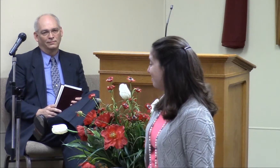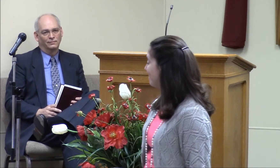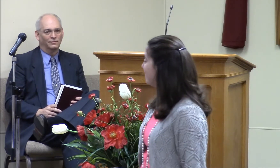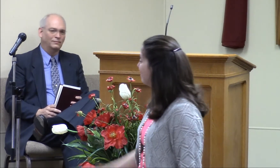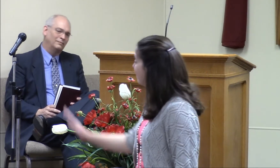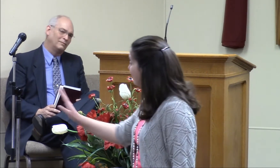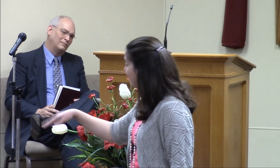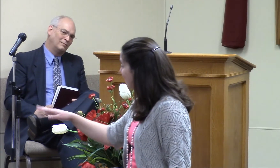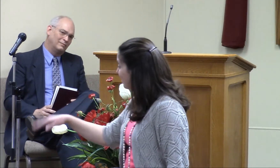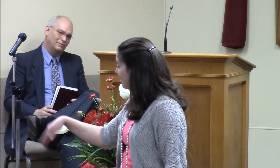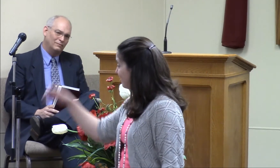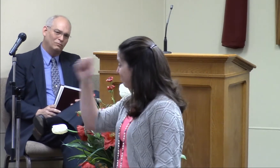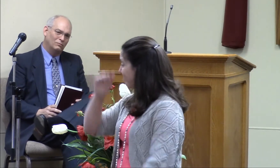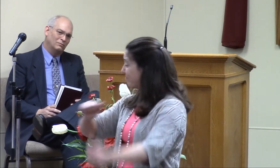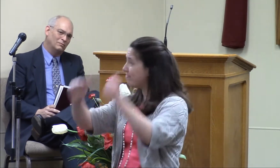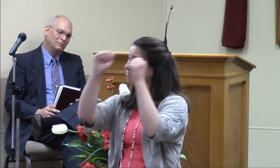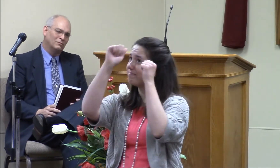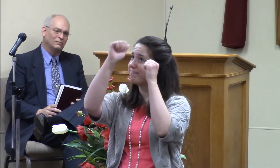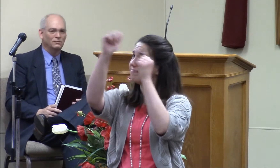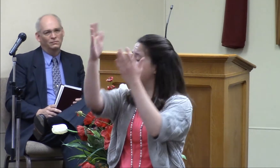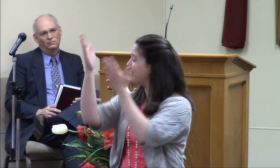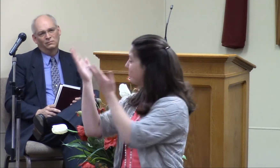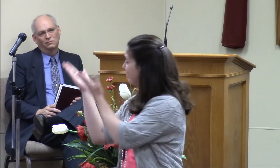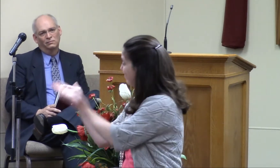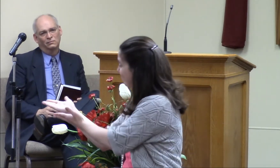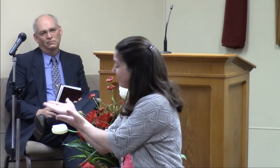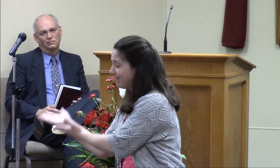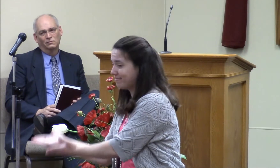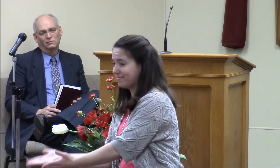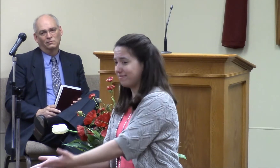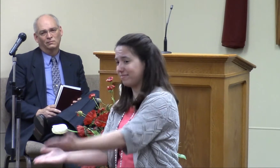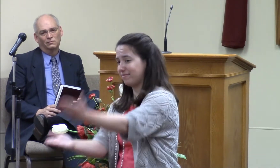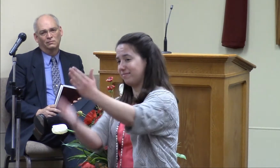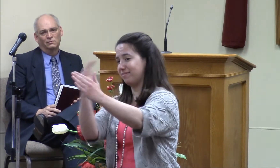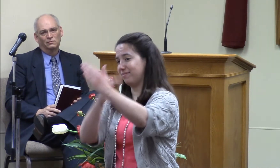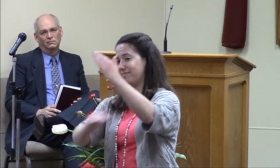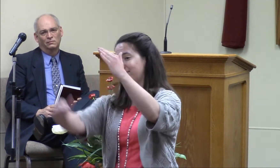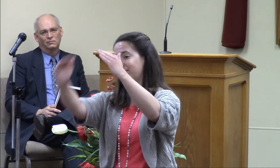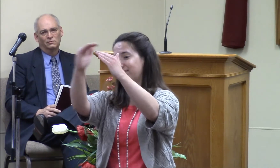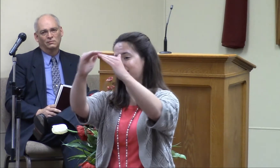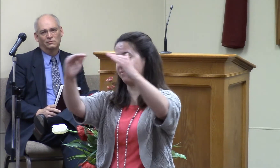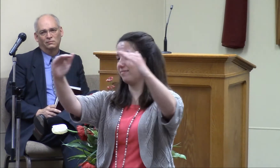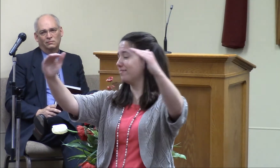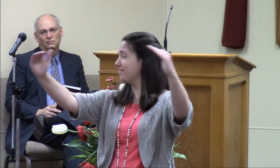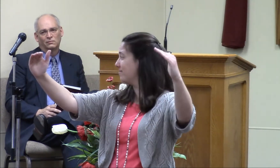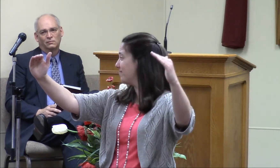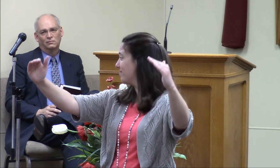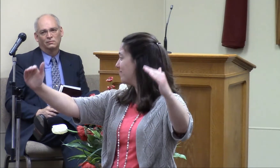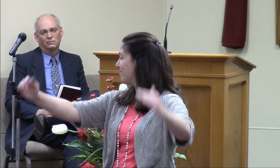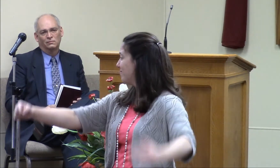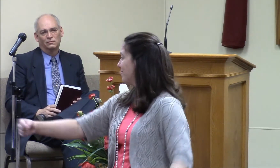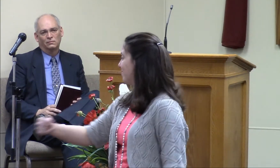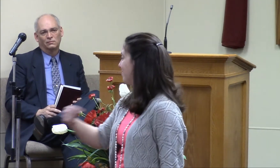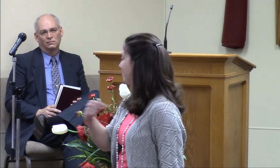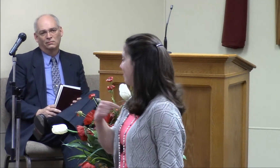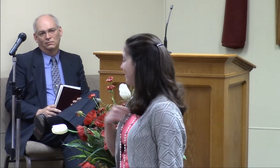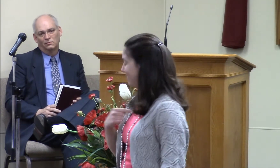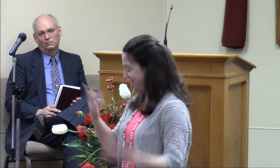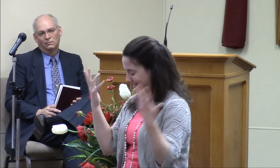Father welcome him in I